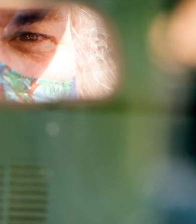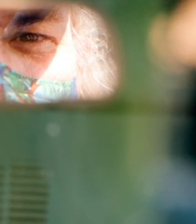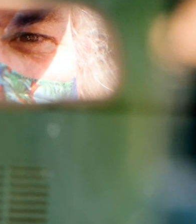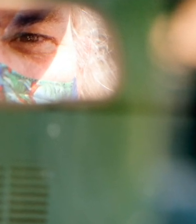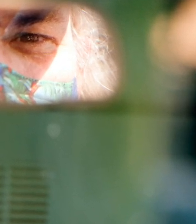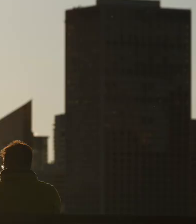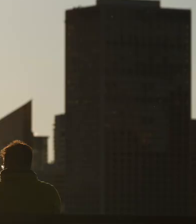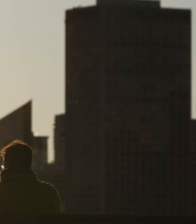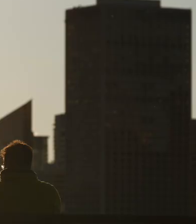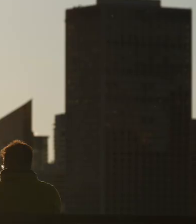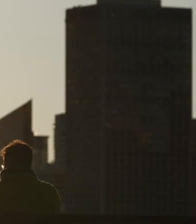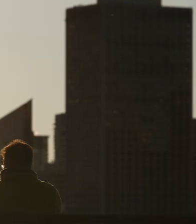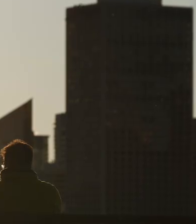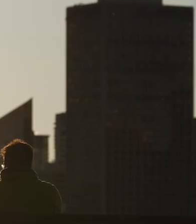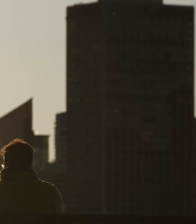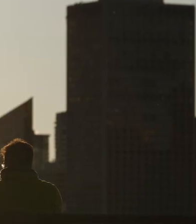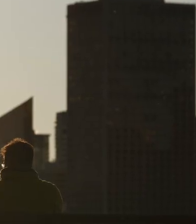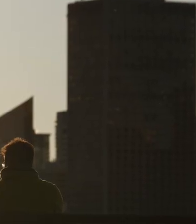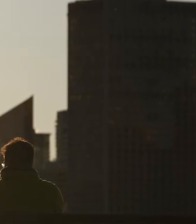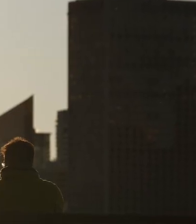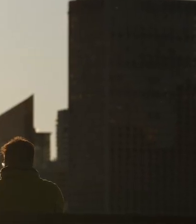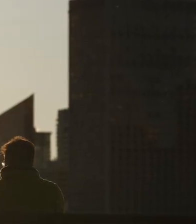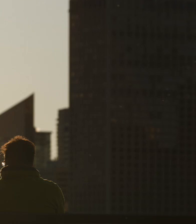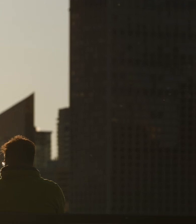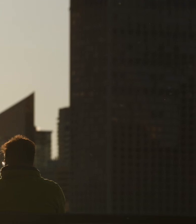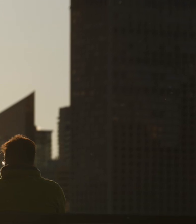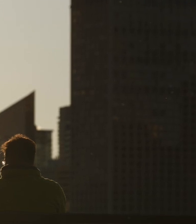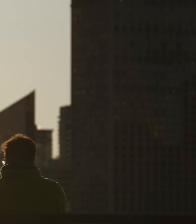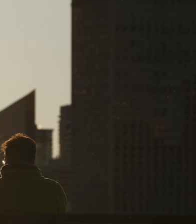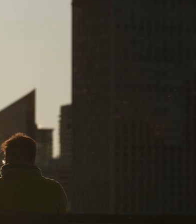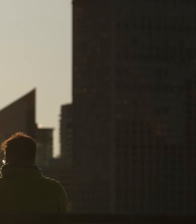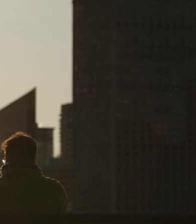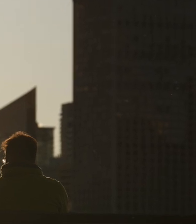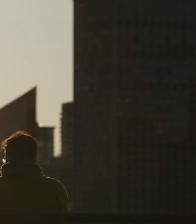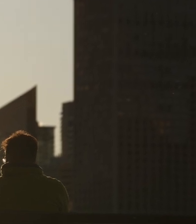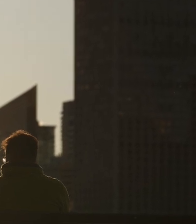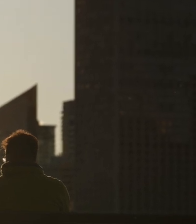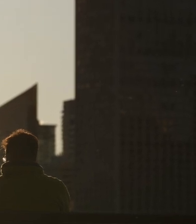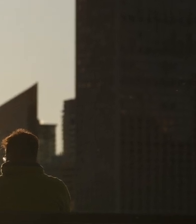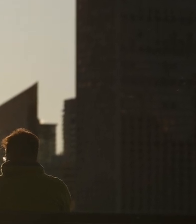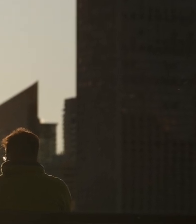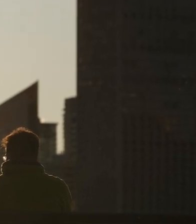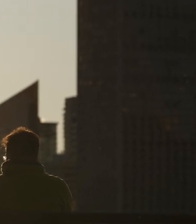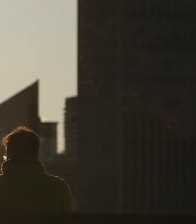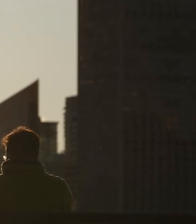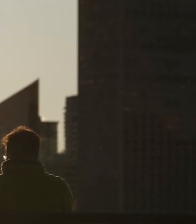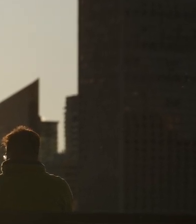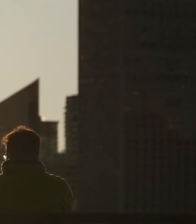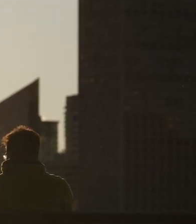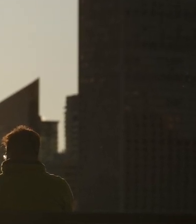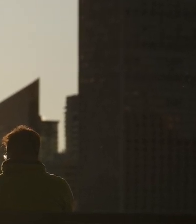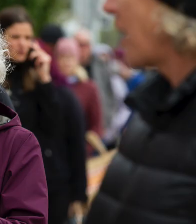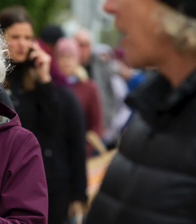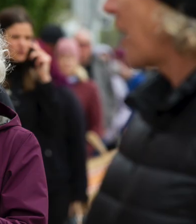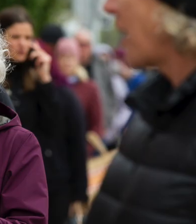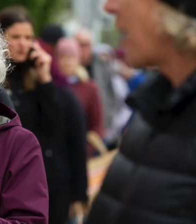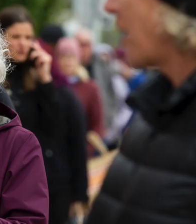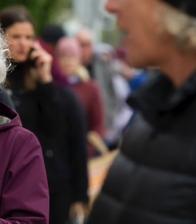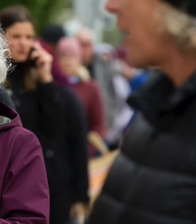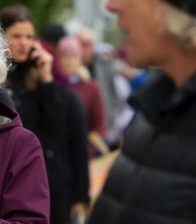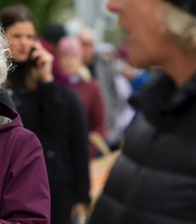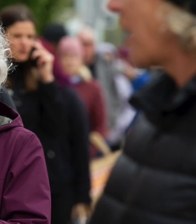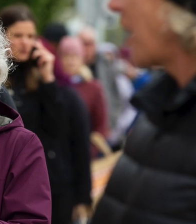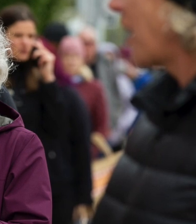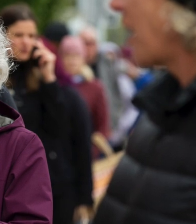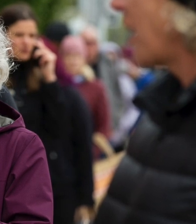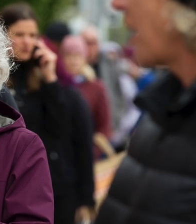This is not the time for complacency. We are not out of the woods yet and will not be for quite some time. We must all